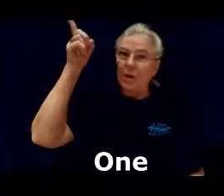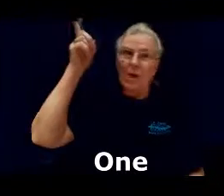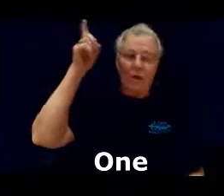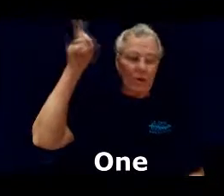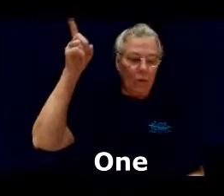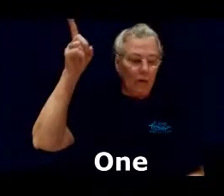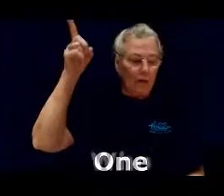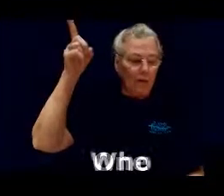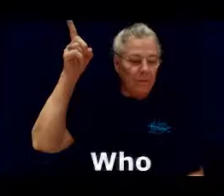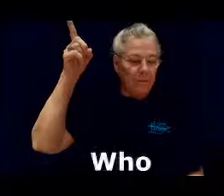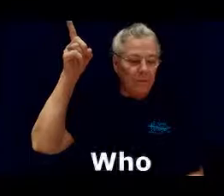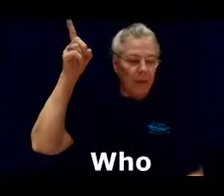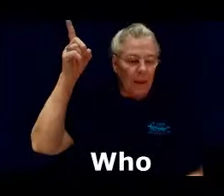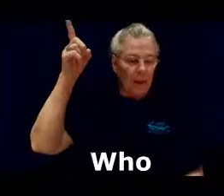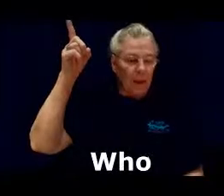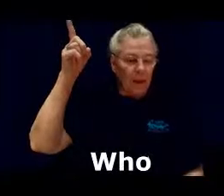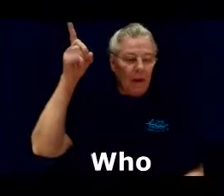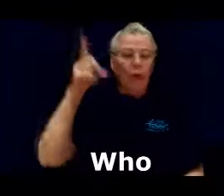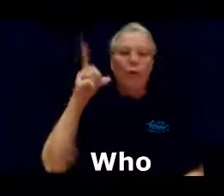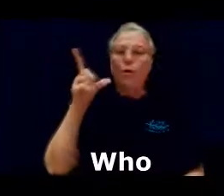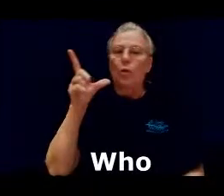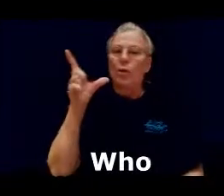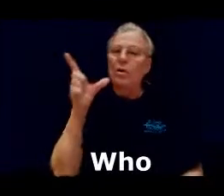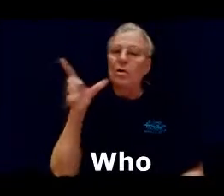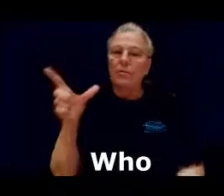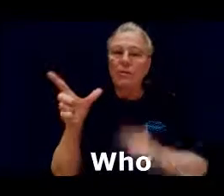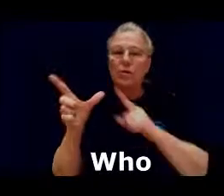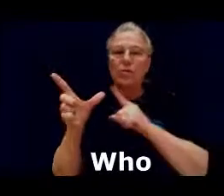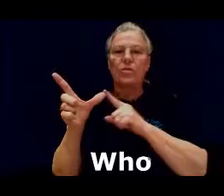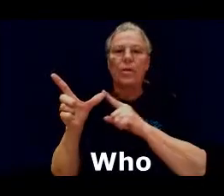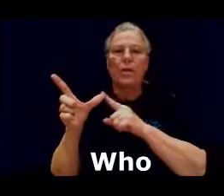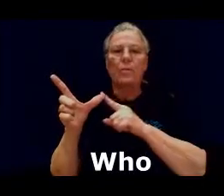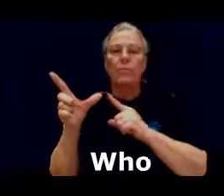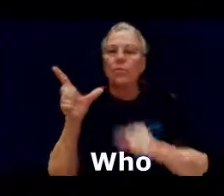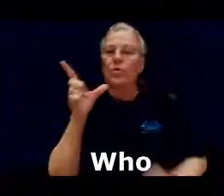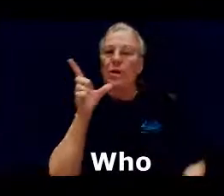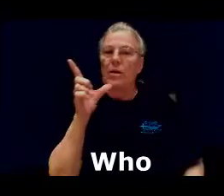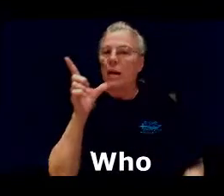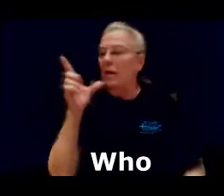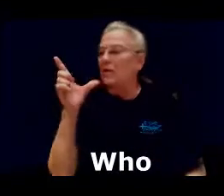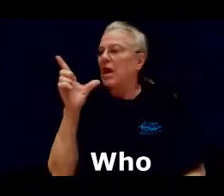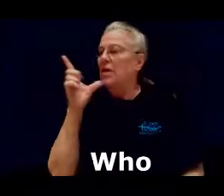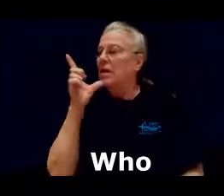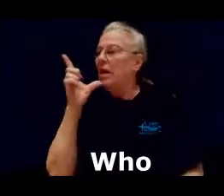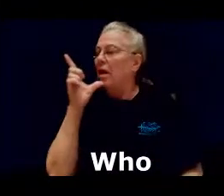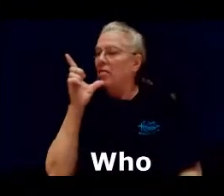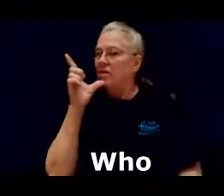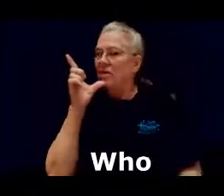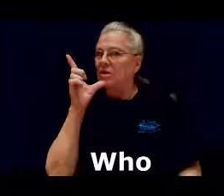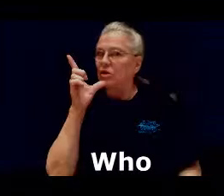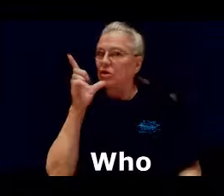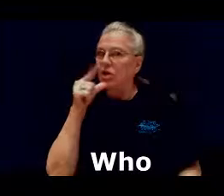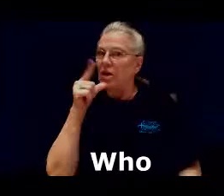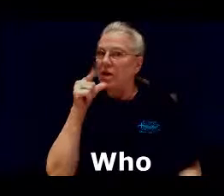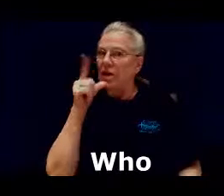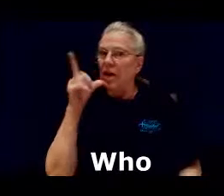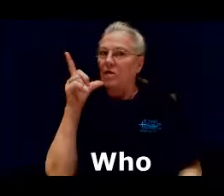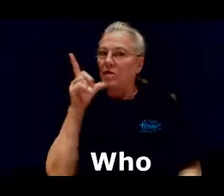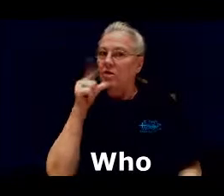the one who your thumb on your dominant hand goes against your chin it's just